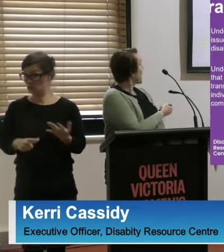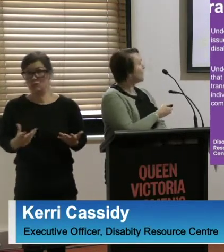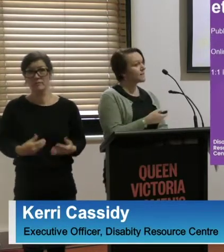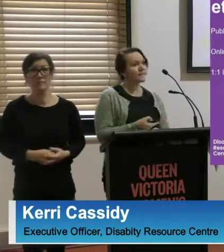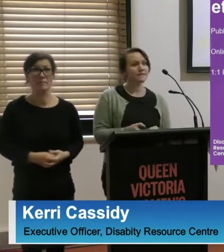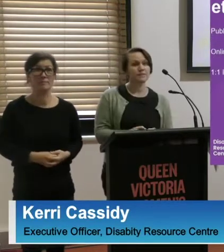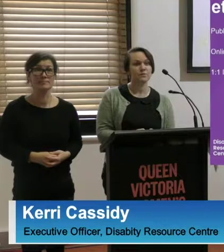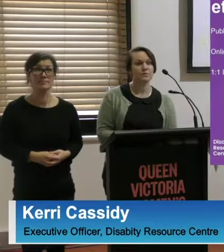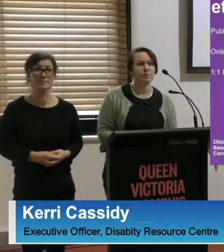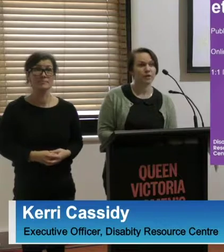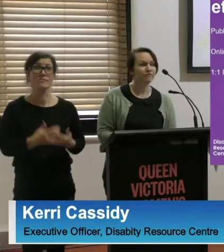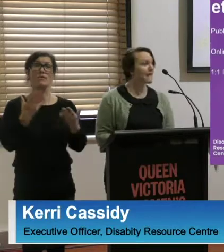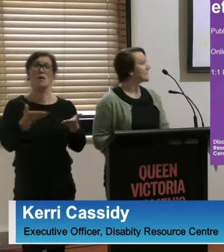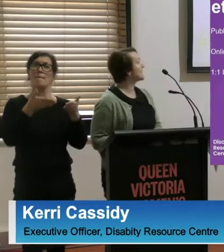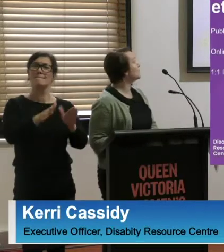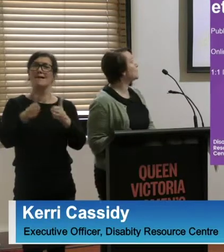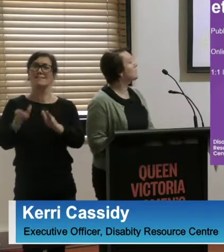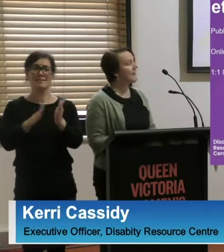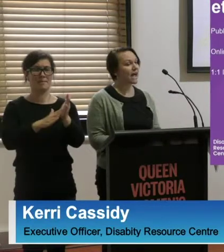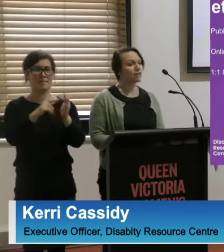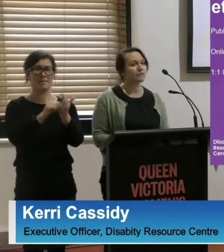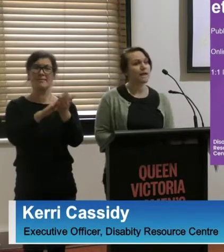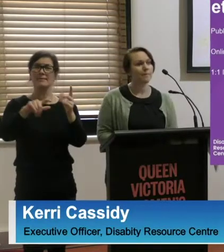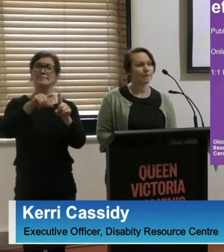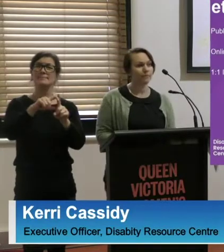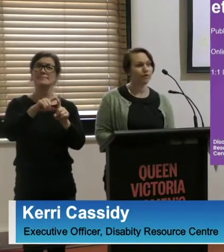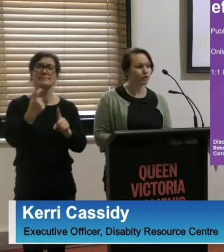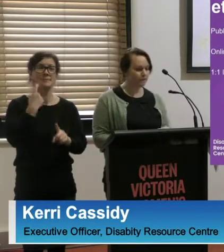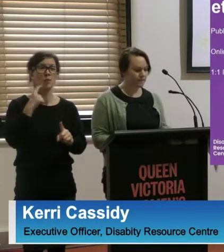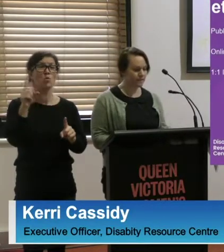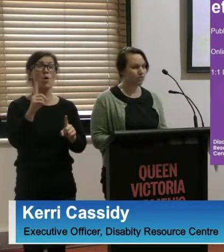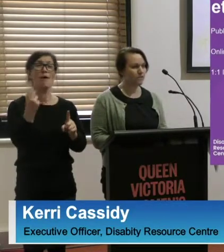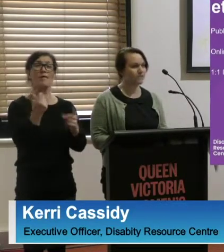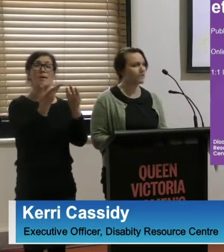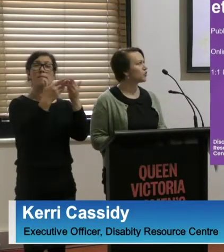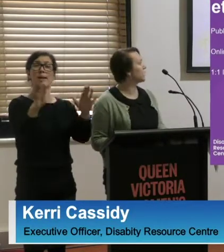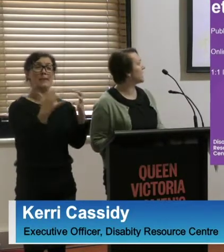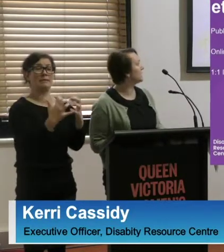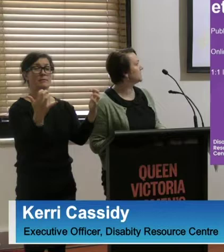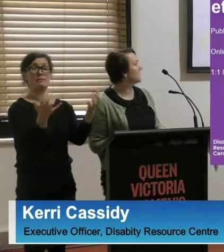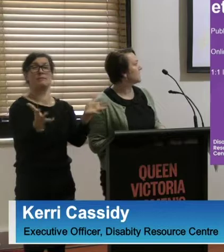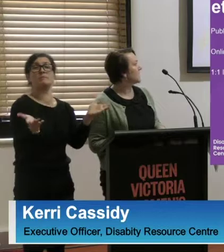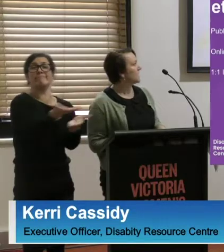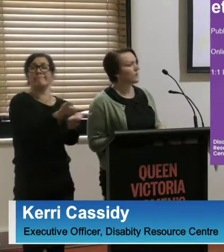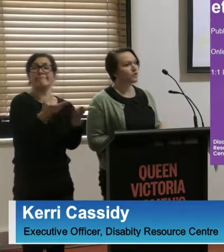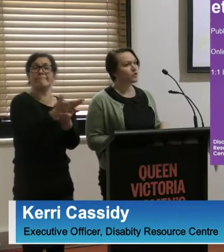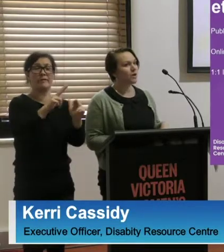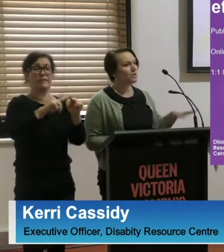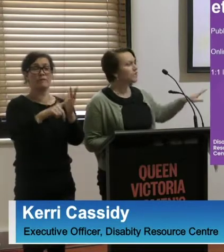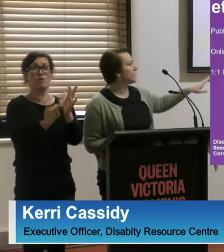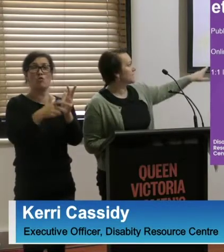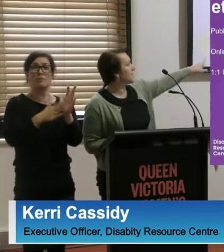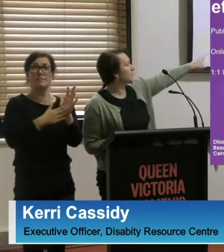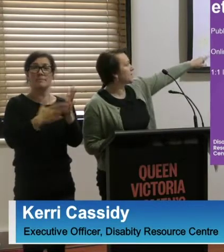Our methods were fairly simple. We held public forums across Victoria. You'll have to